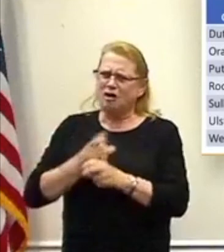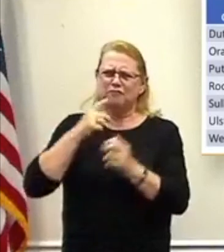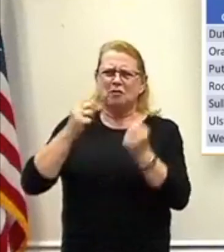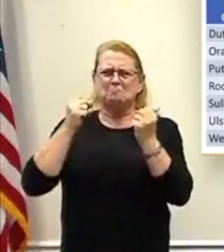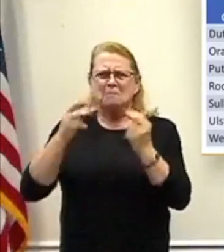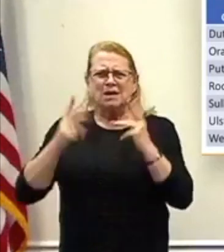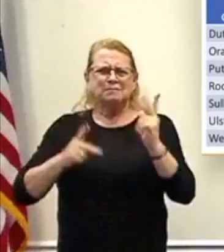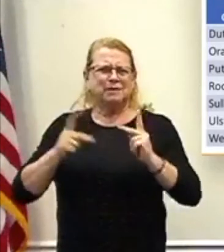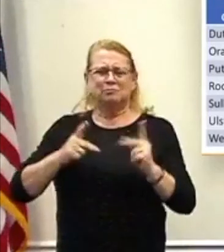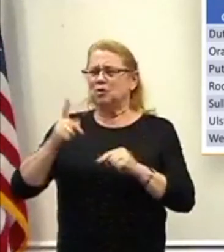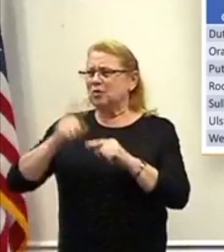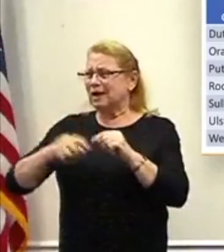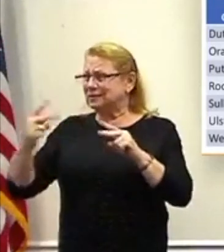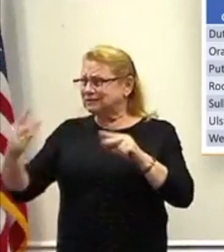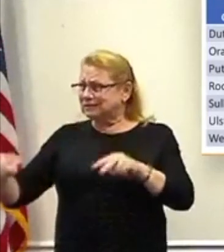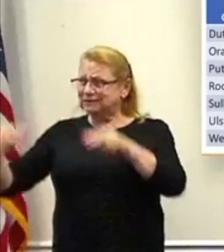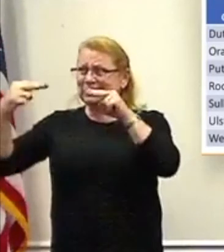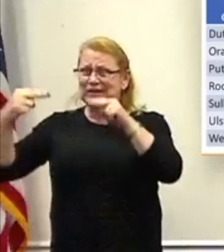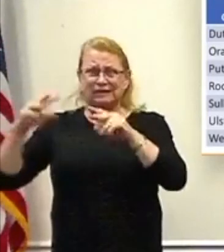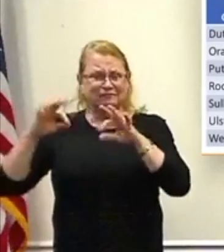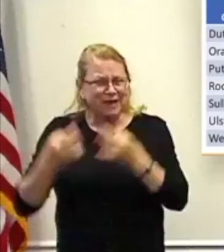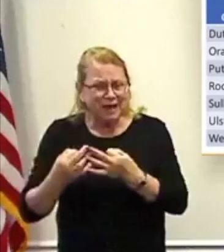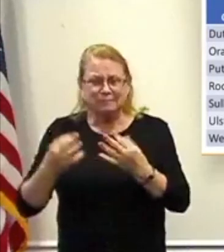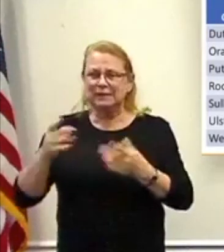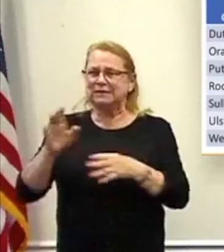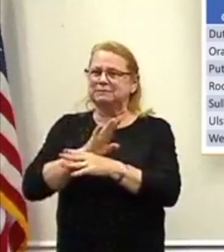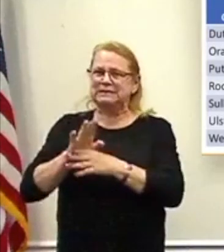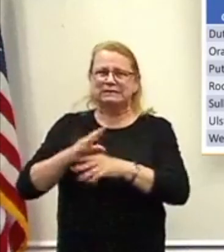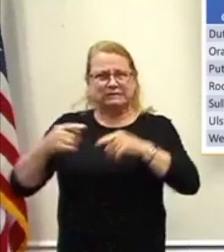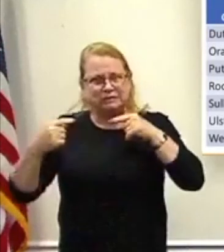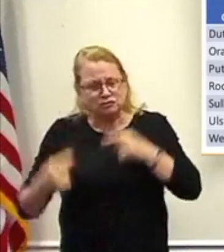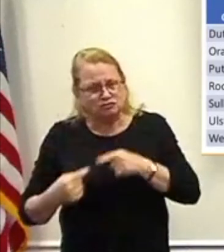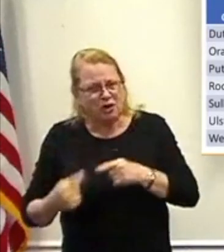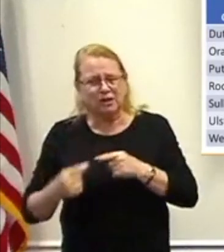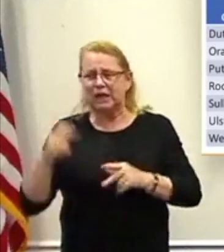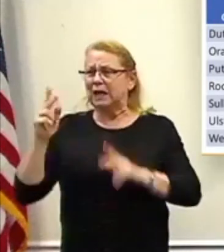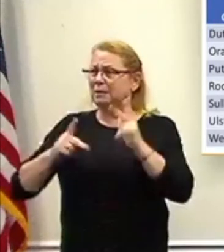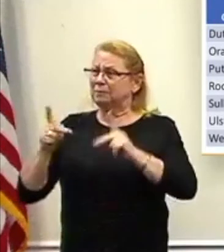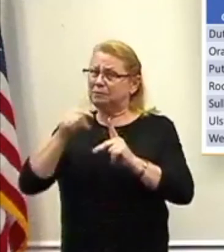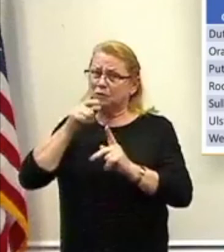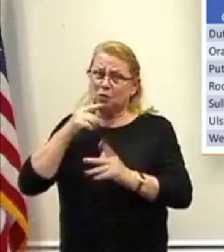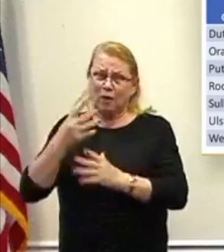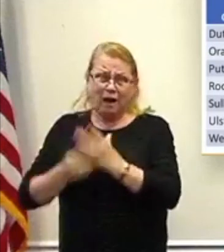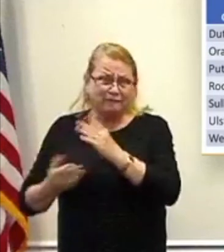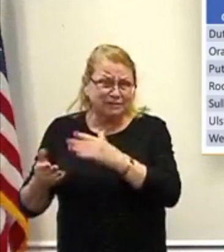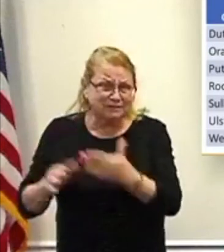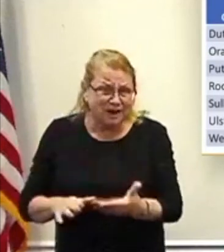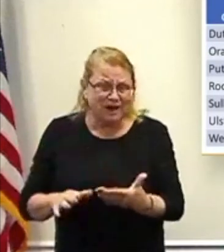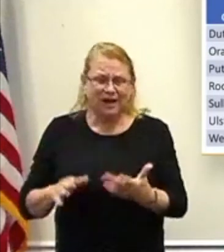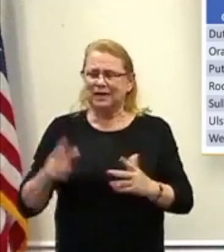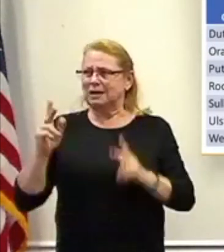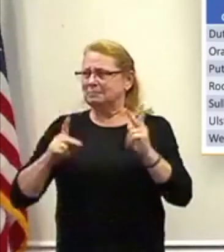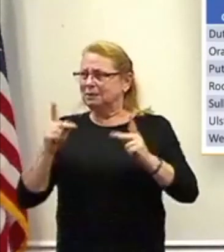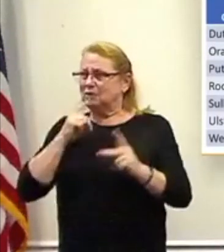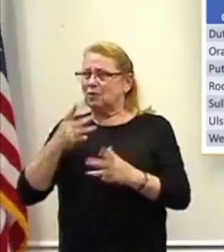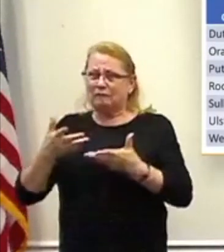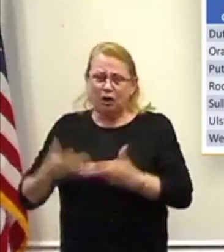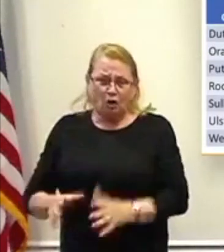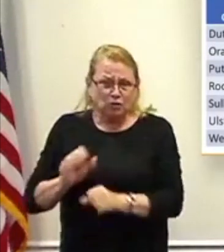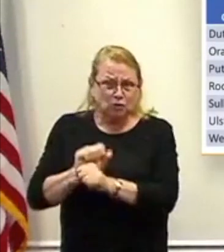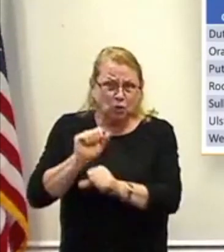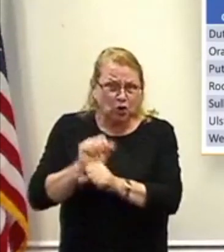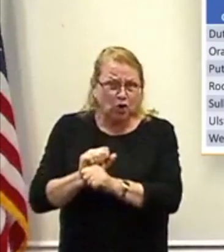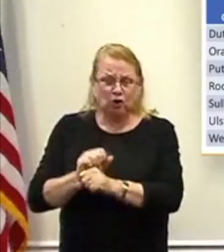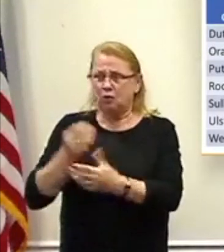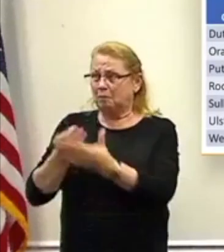lost loved ones, longer for businesses that are struggling to stay open, families that have yet to recover a lost job or income